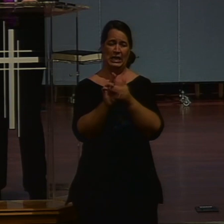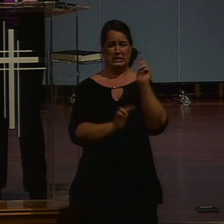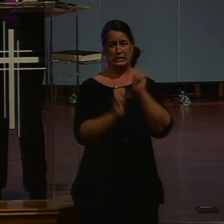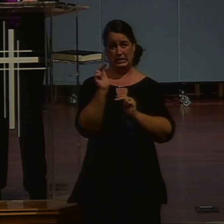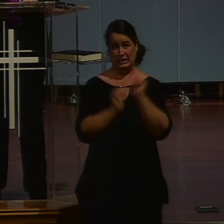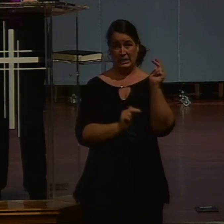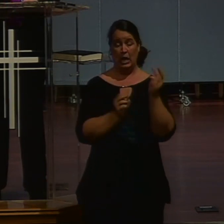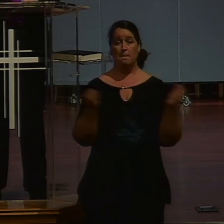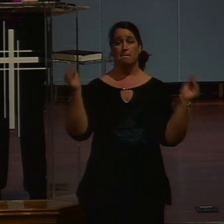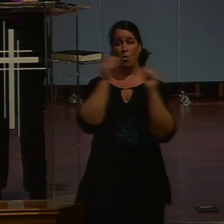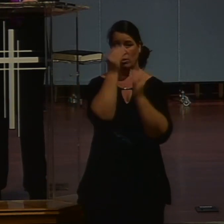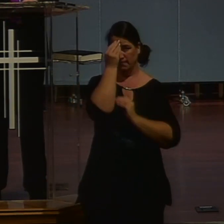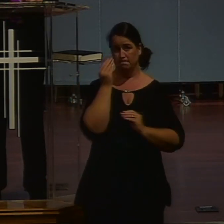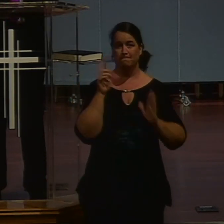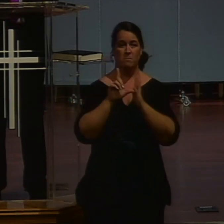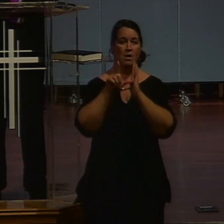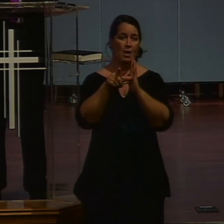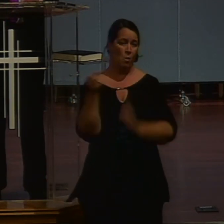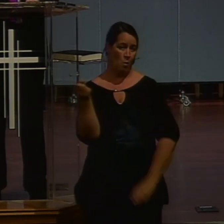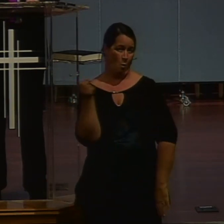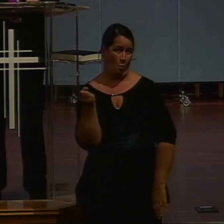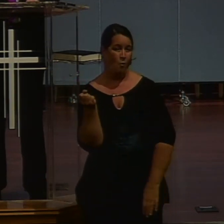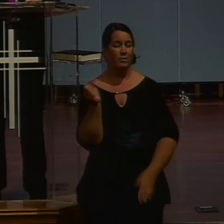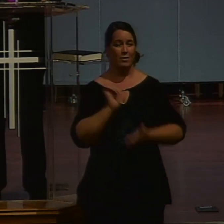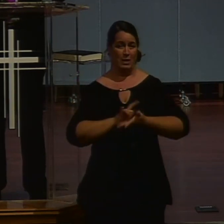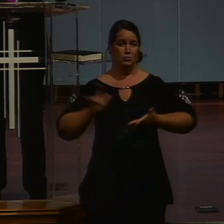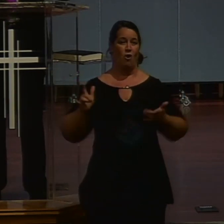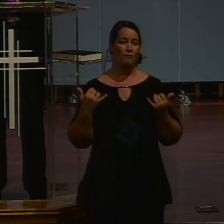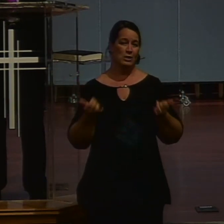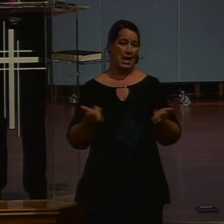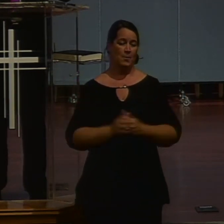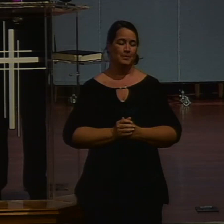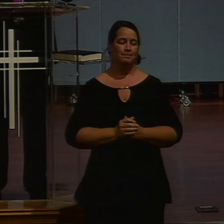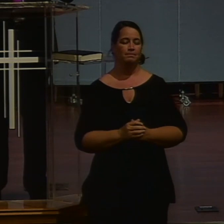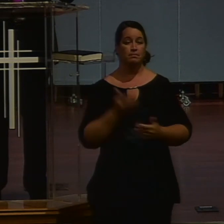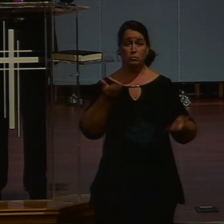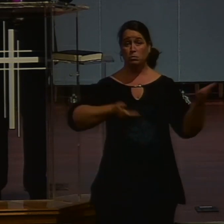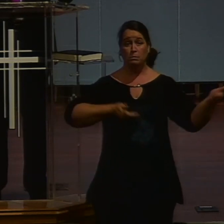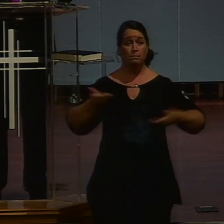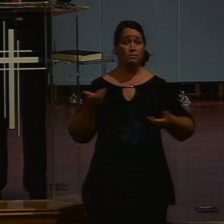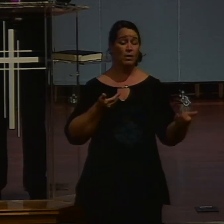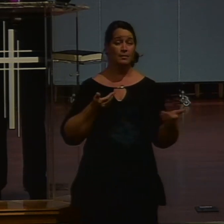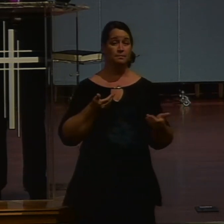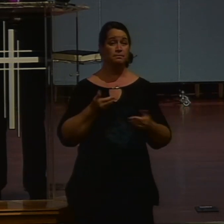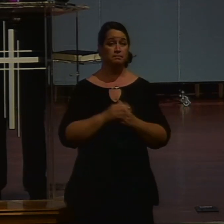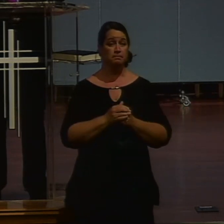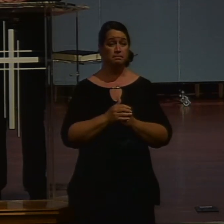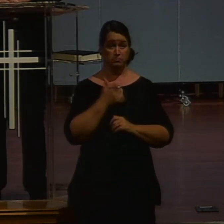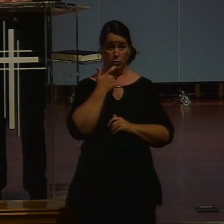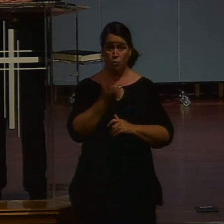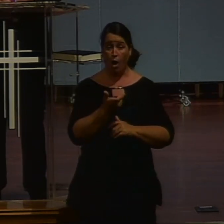So details to follow. That's all I'm going to say by way of welcome. We're so glad to have you with us. Stay tuned to the net